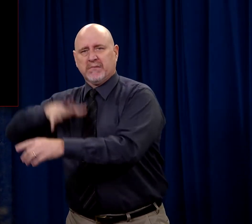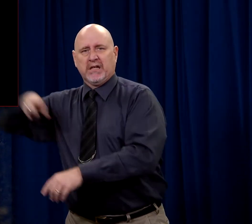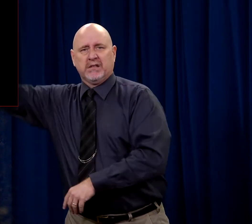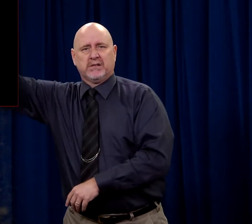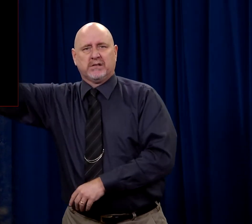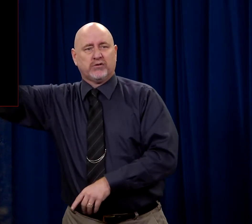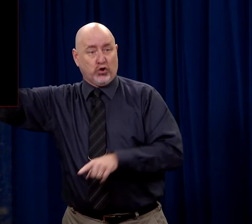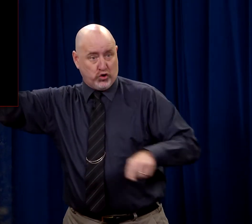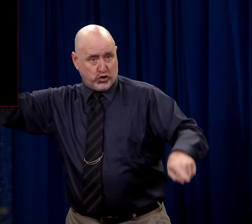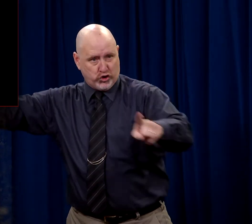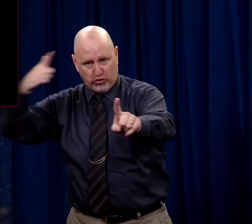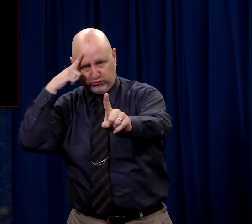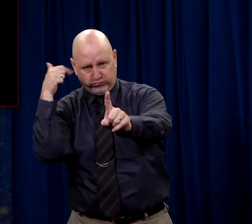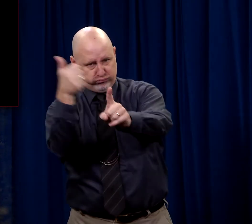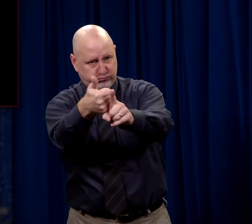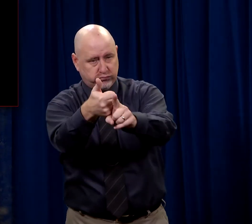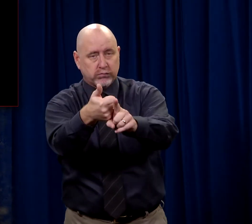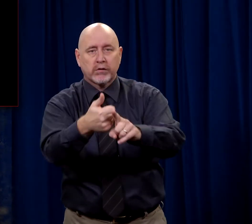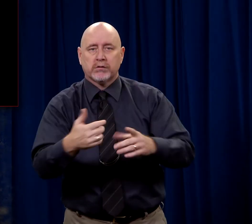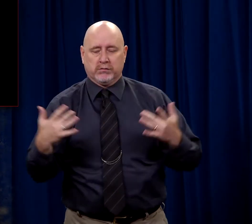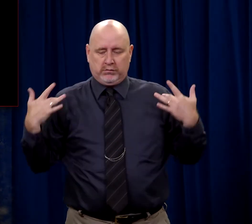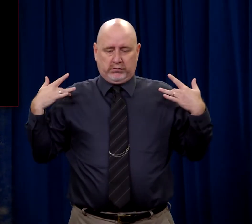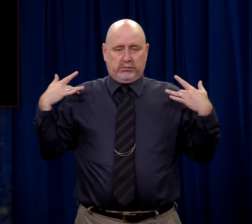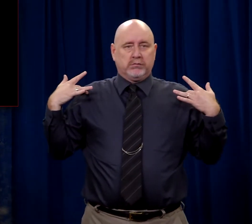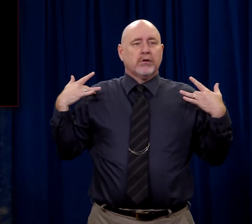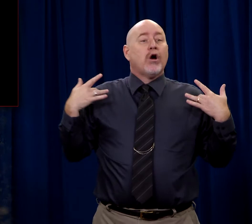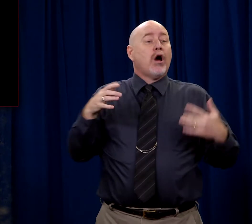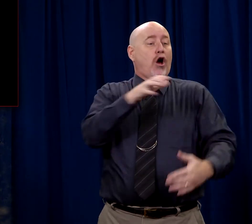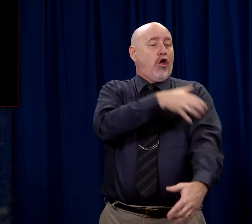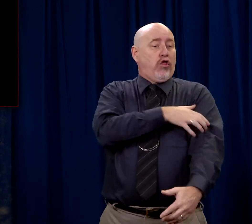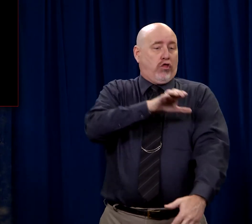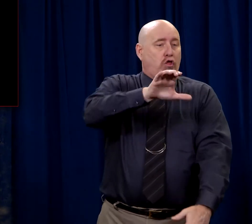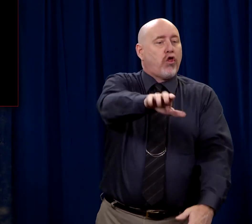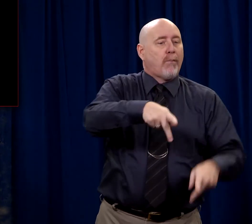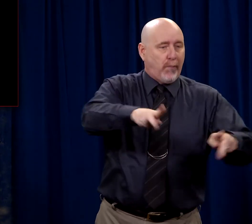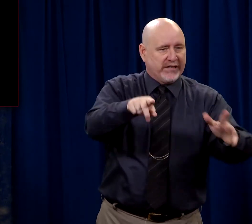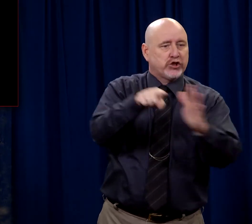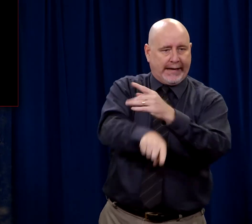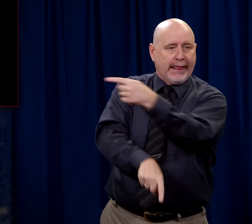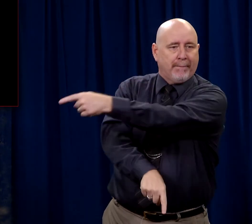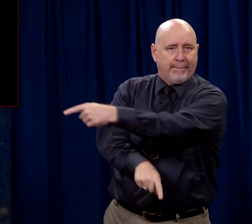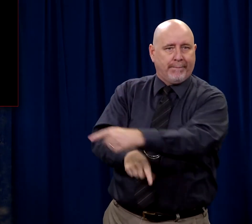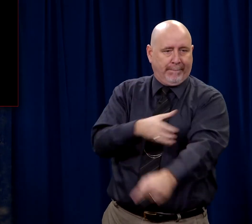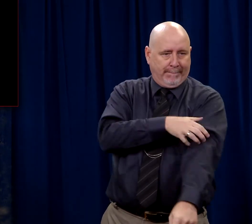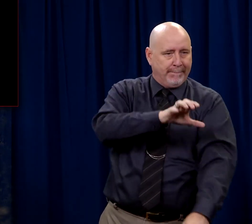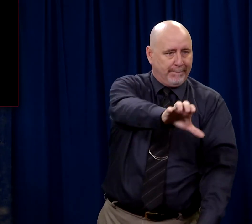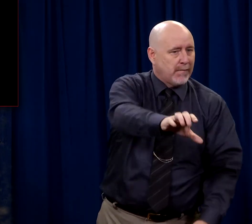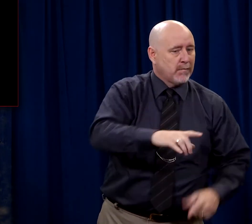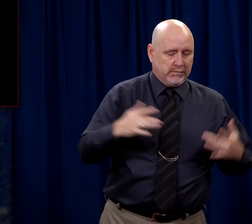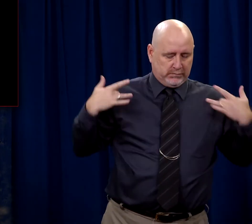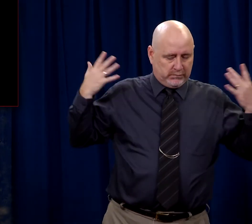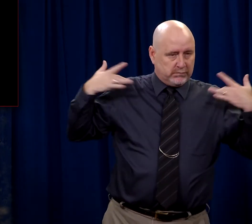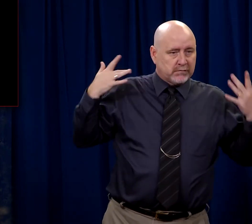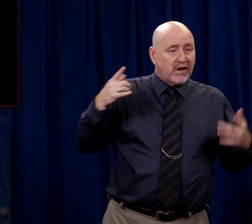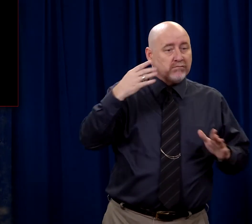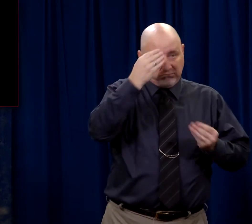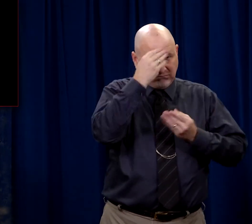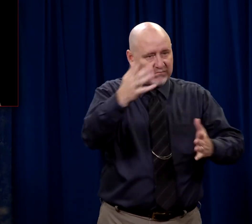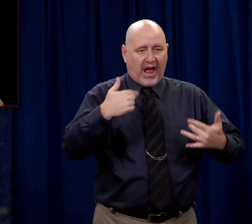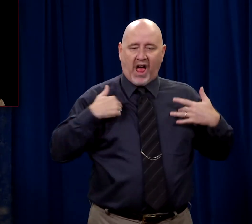just person. You see to it. In other words, I will grant you the permission to execute this innocent man but just for